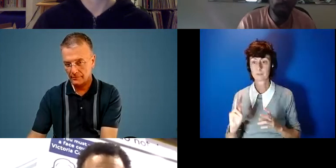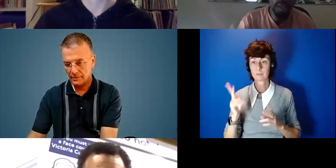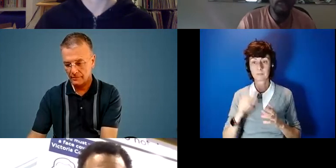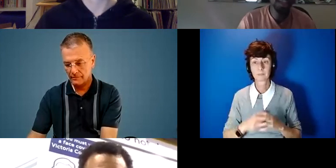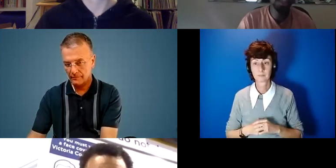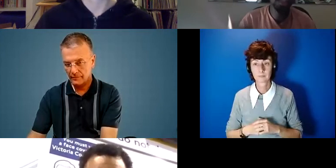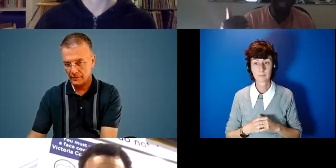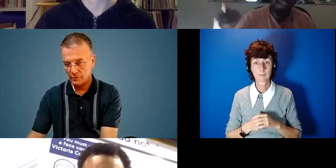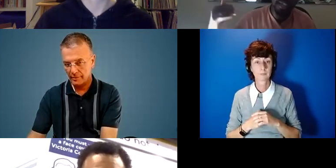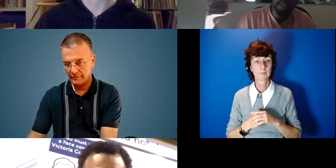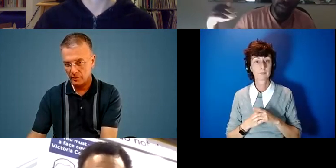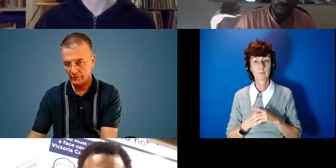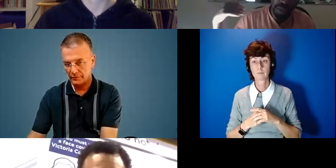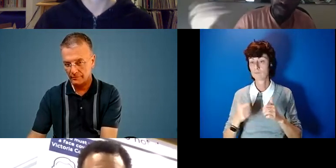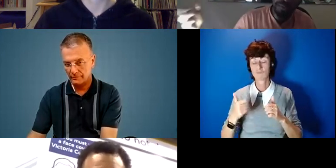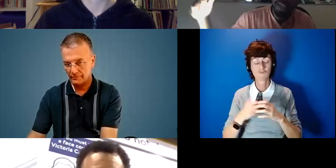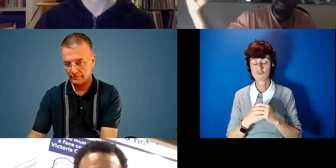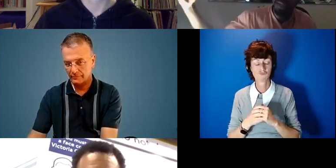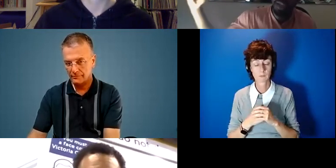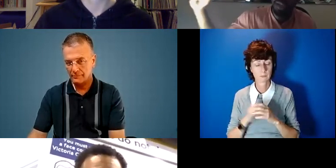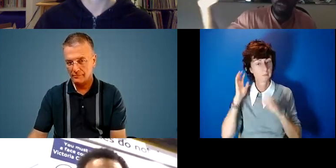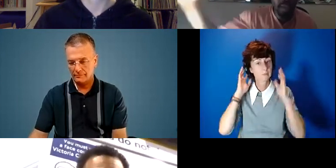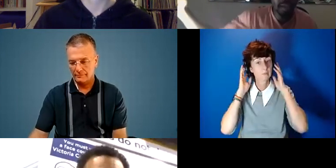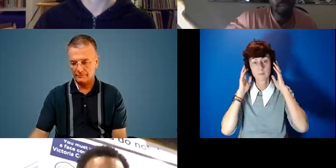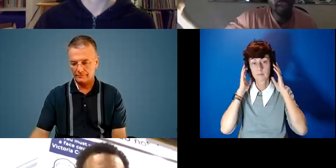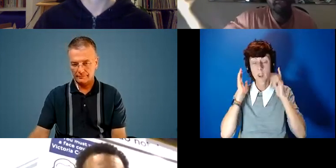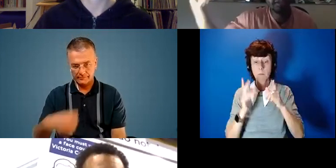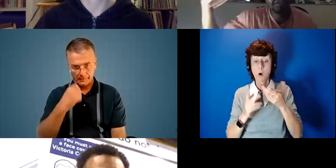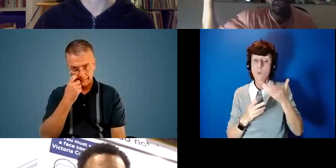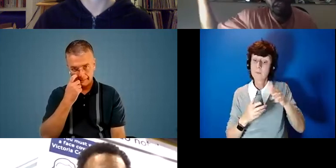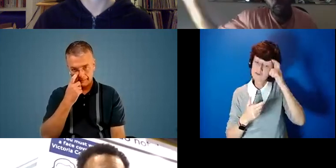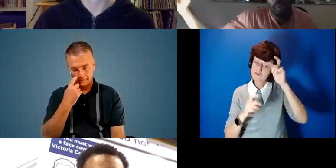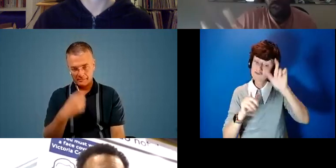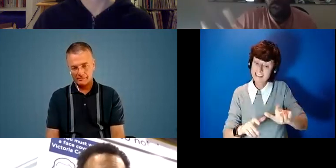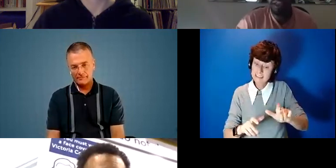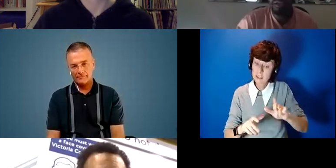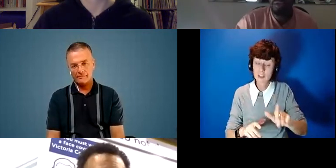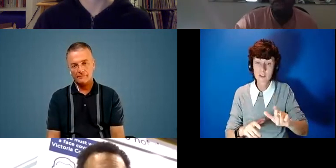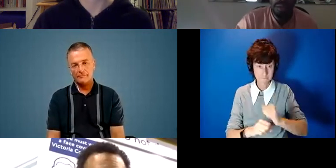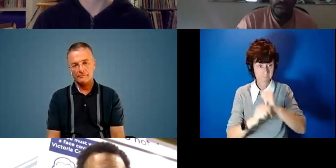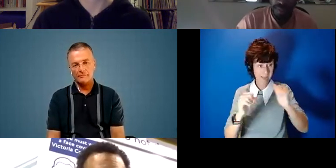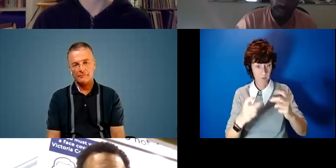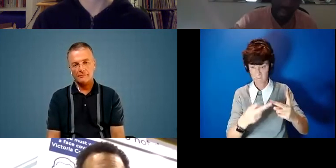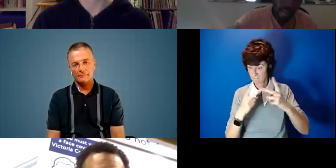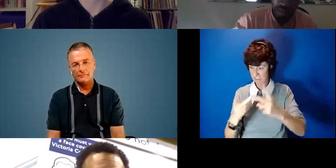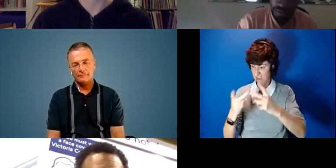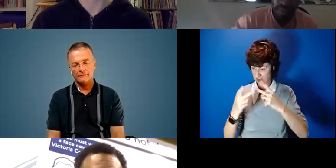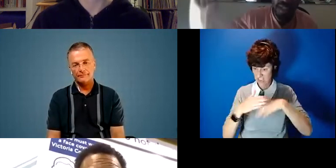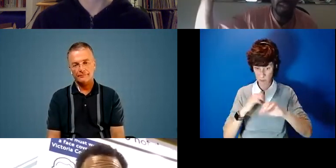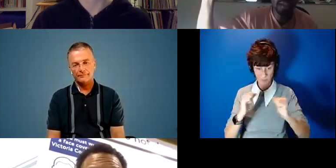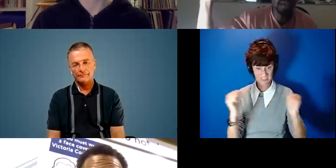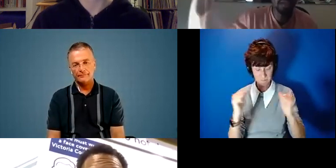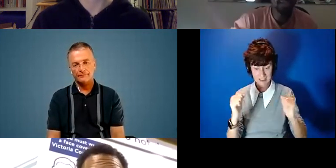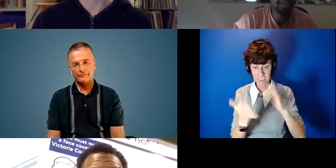preoccupation here um and what you have perhaps are our western powers um who are coming into into the space and kind of